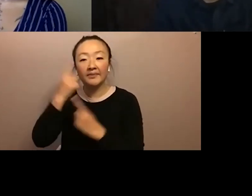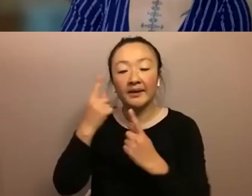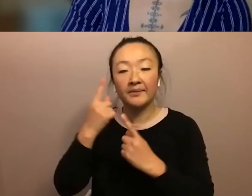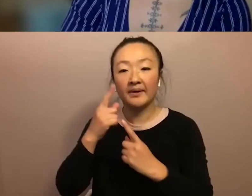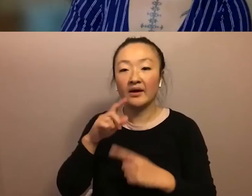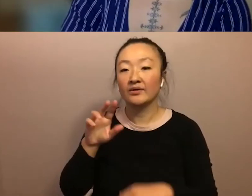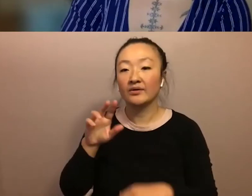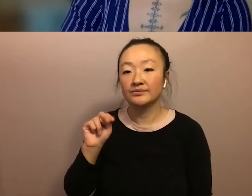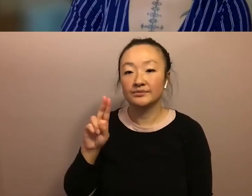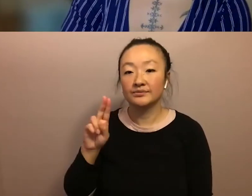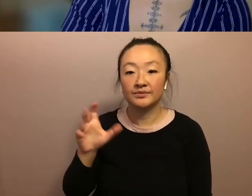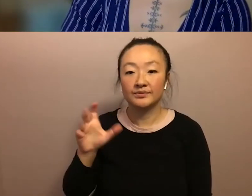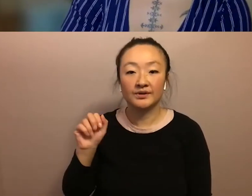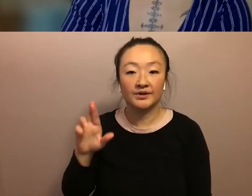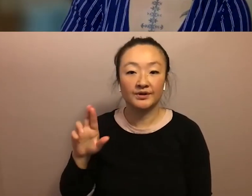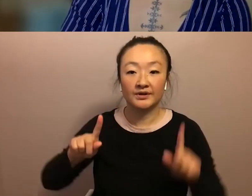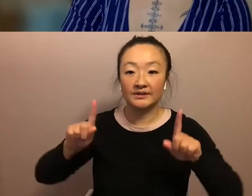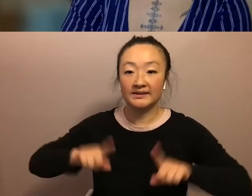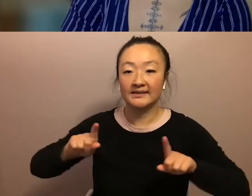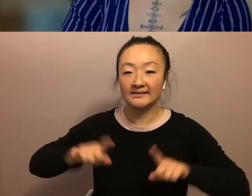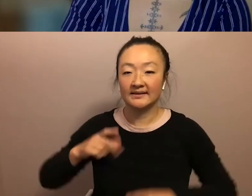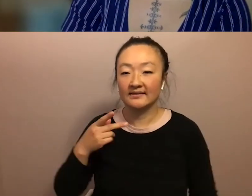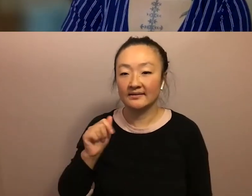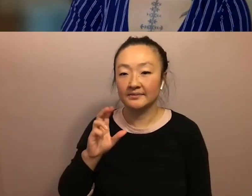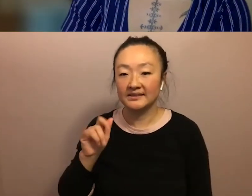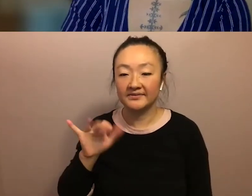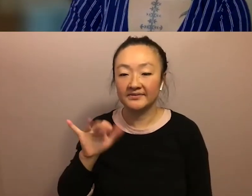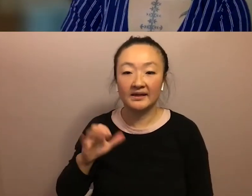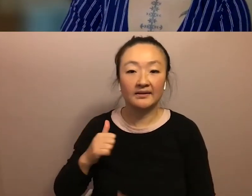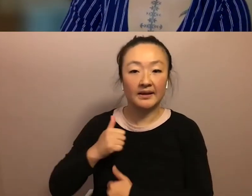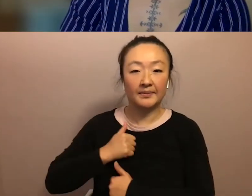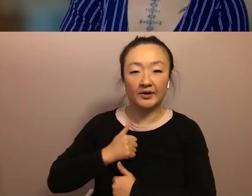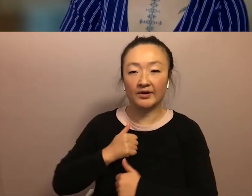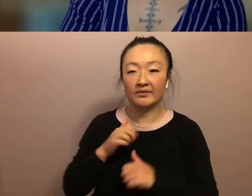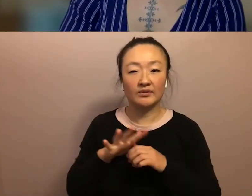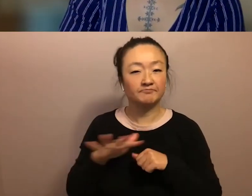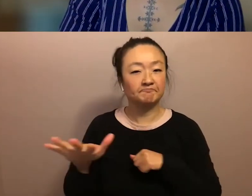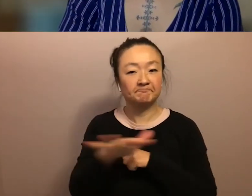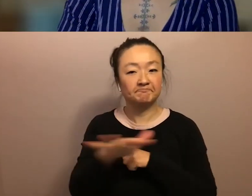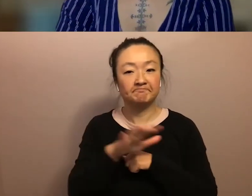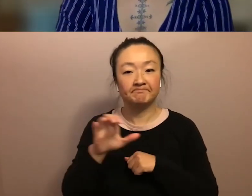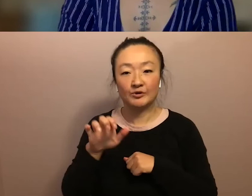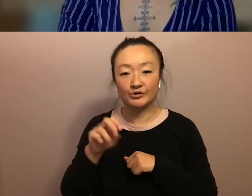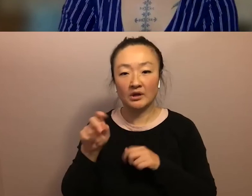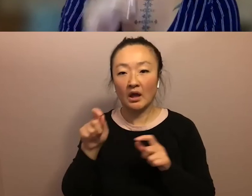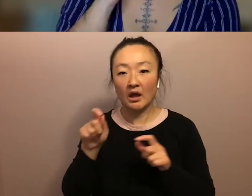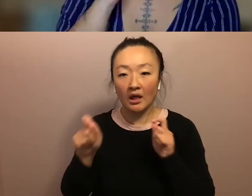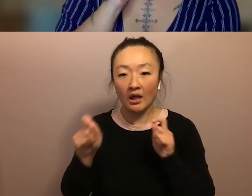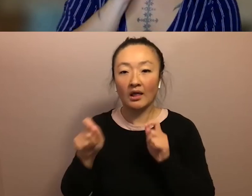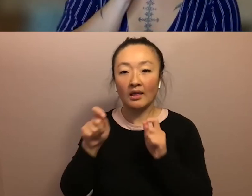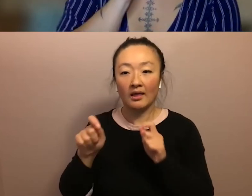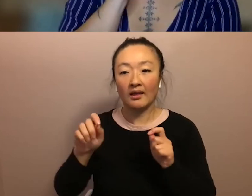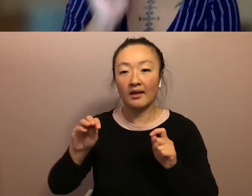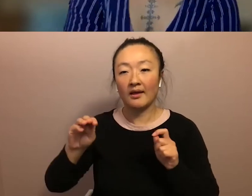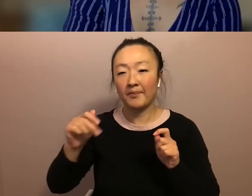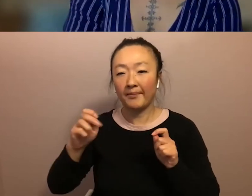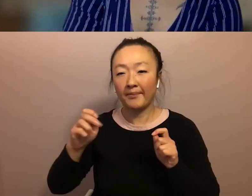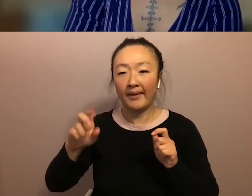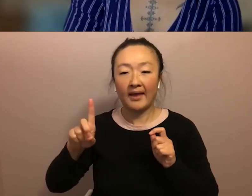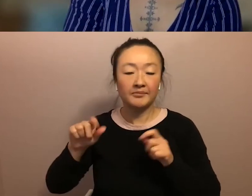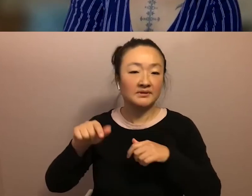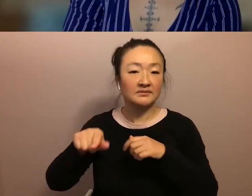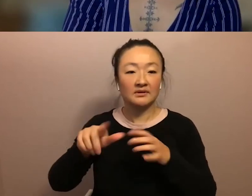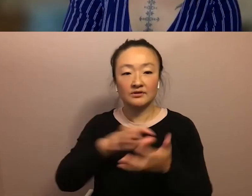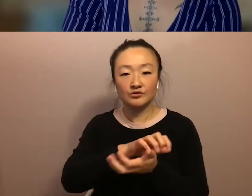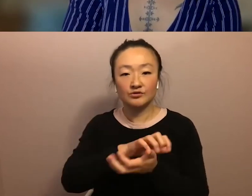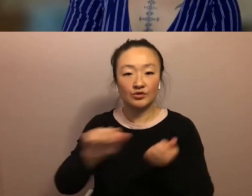militarism and and again like the way that our entire ocean has been remapped and destroyed by the military industrial complex